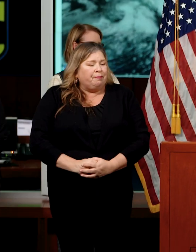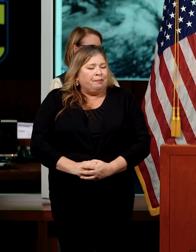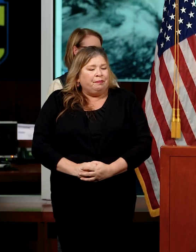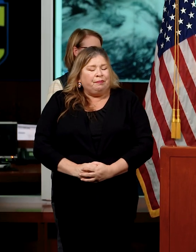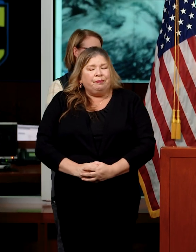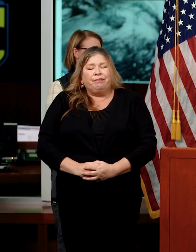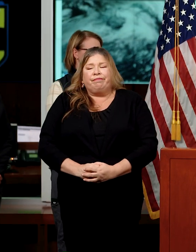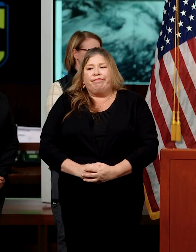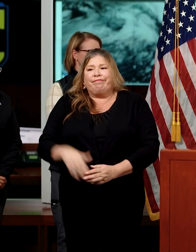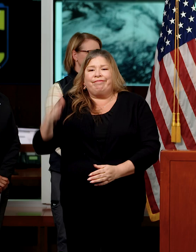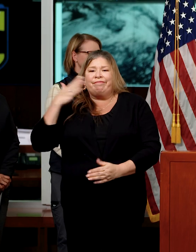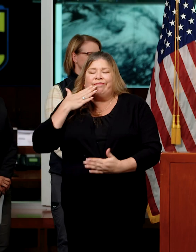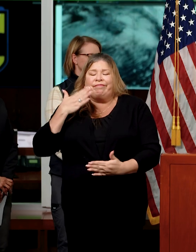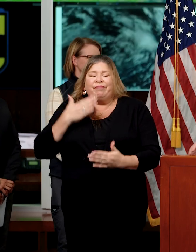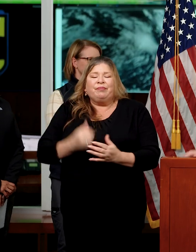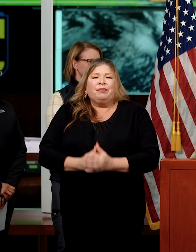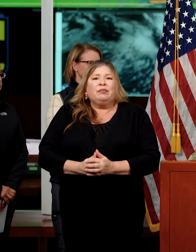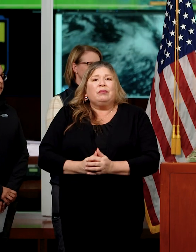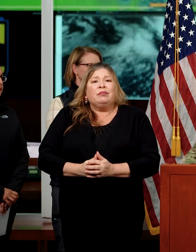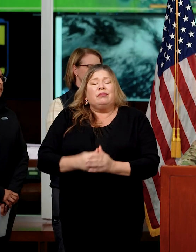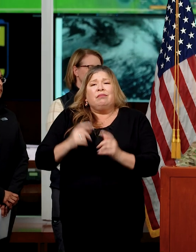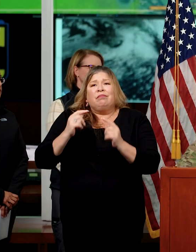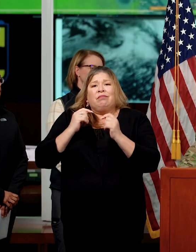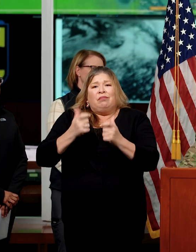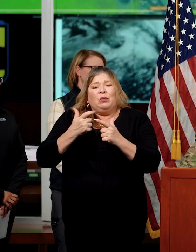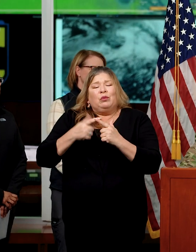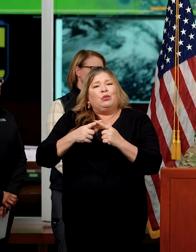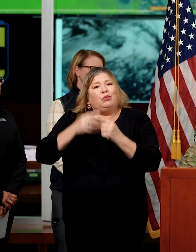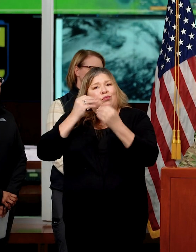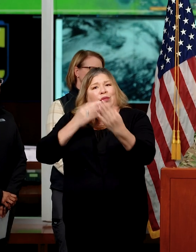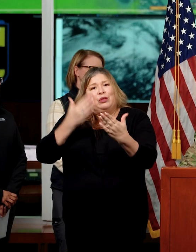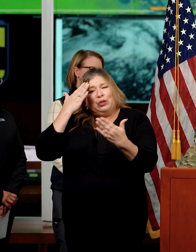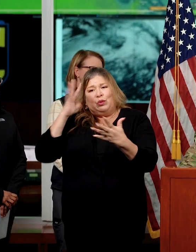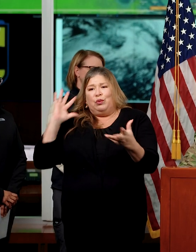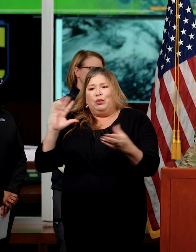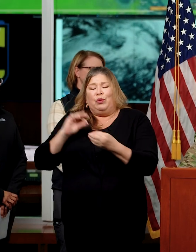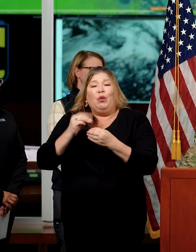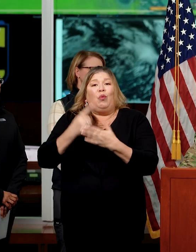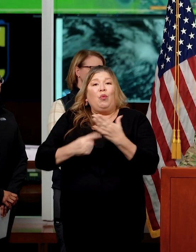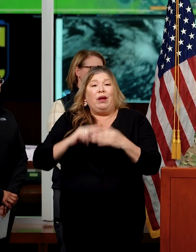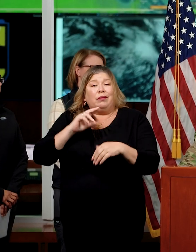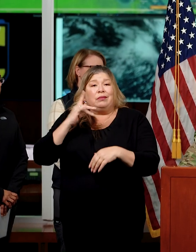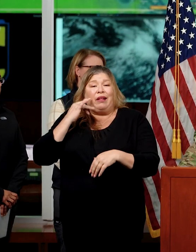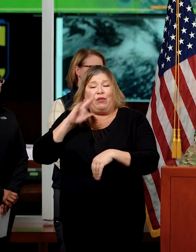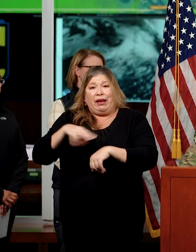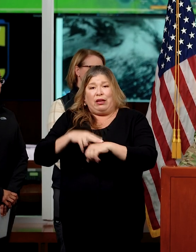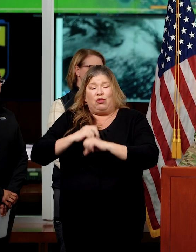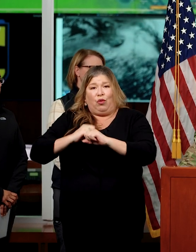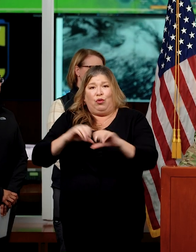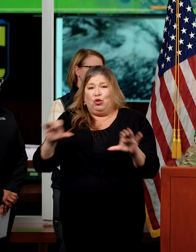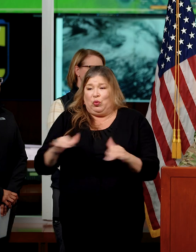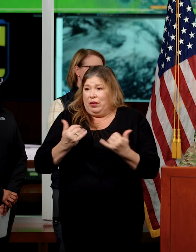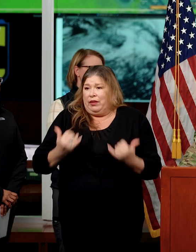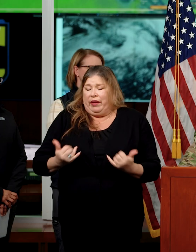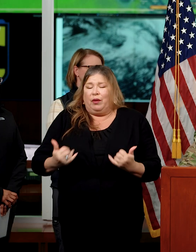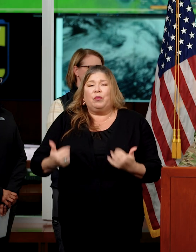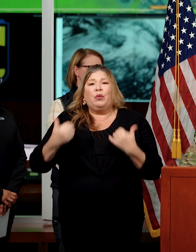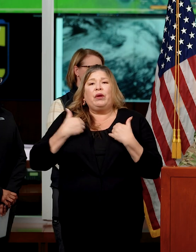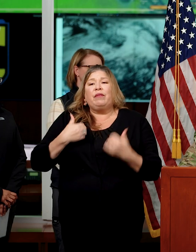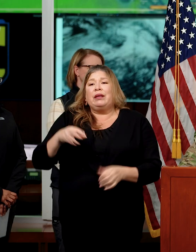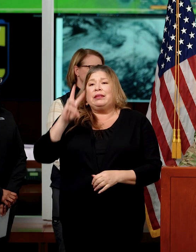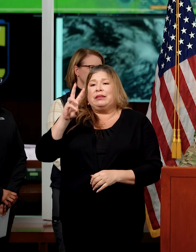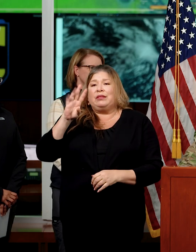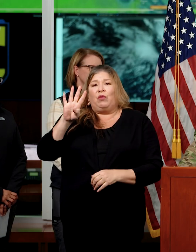Thanks, Director. give you a quick snapshot of what the California National Guard is doing right now, so we have the 649th